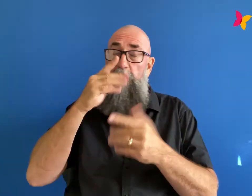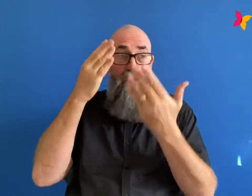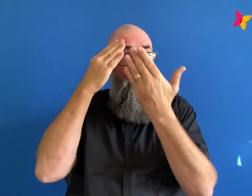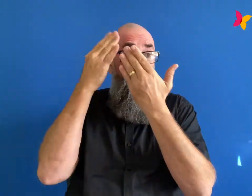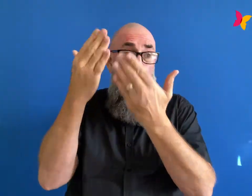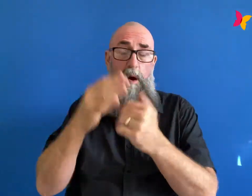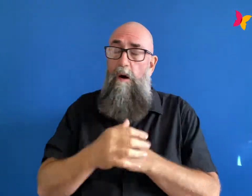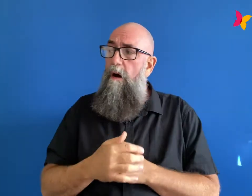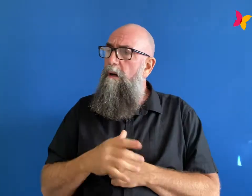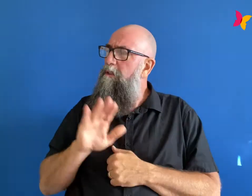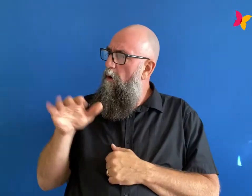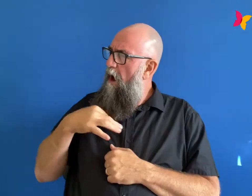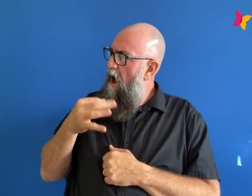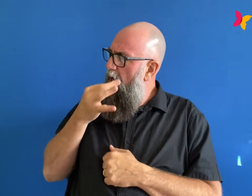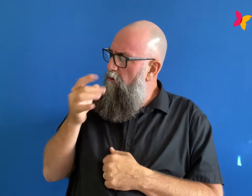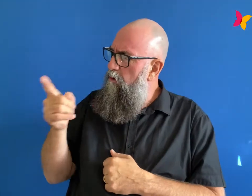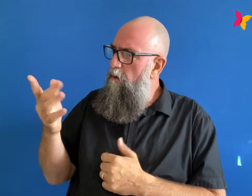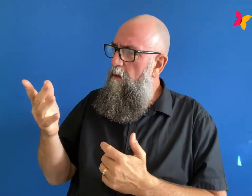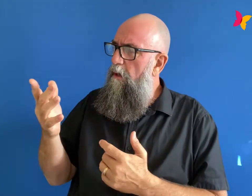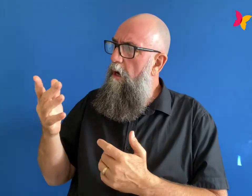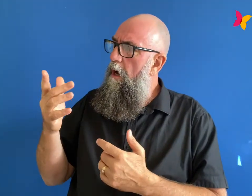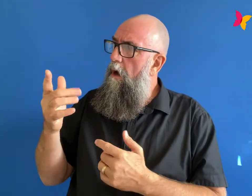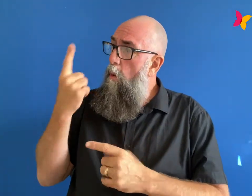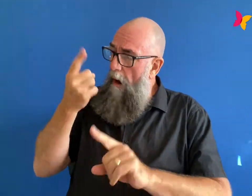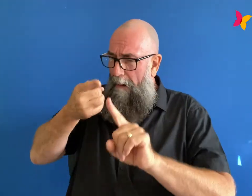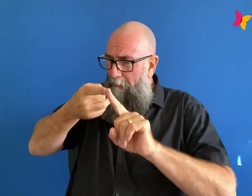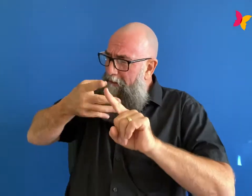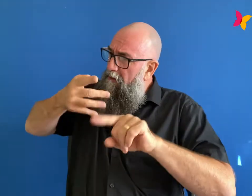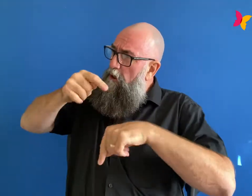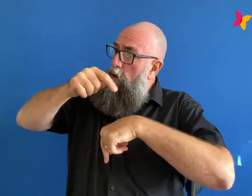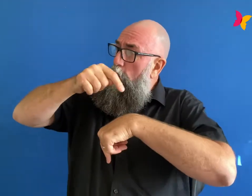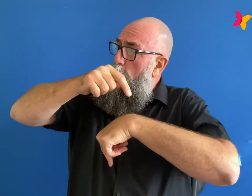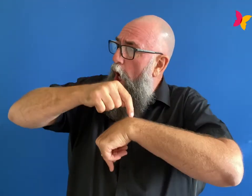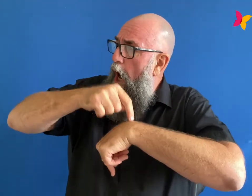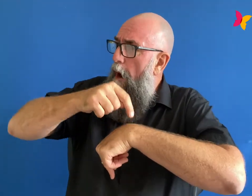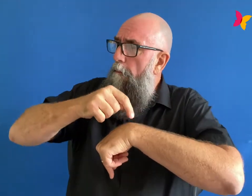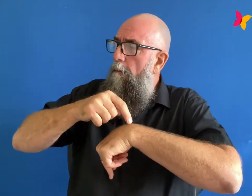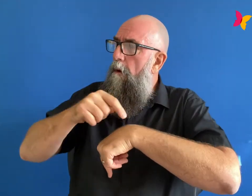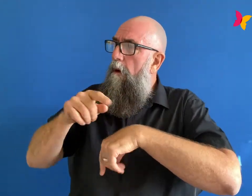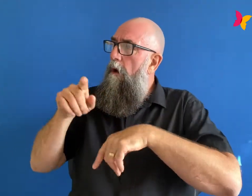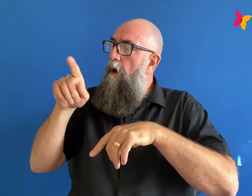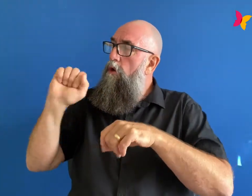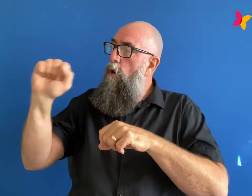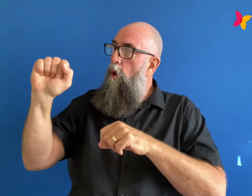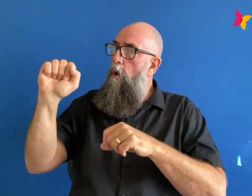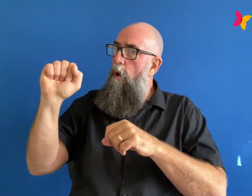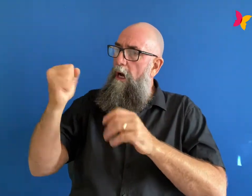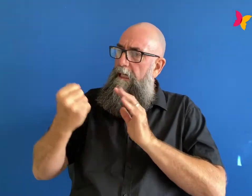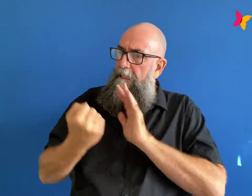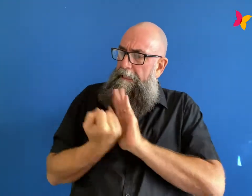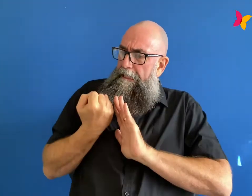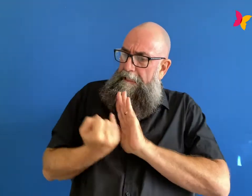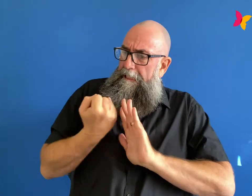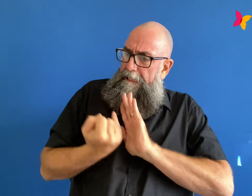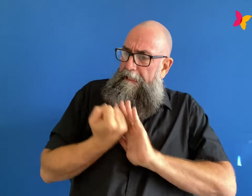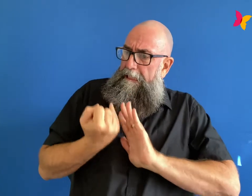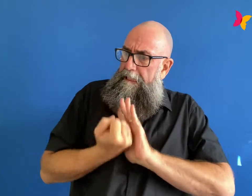defined point when that inner criticism got worse yeah definitely what happened